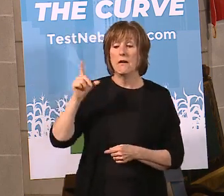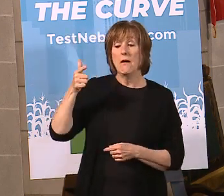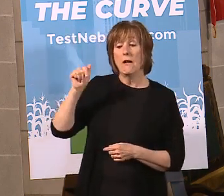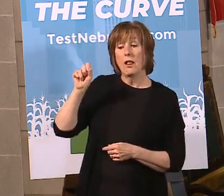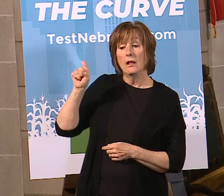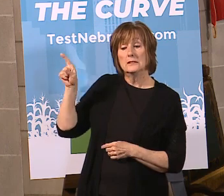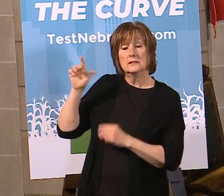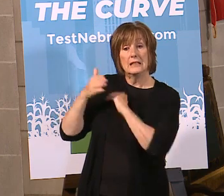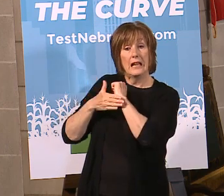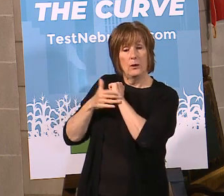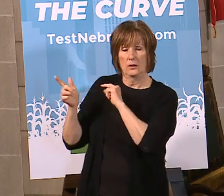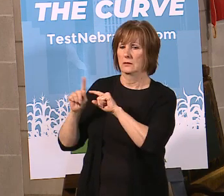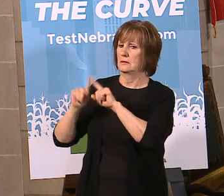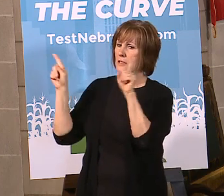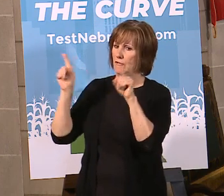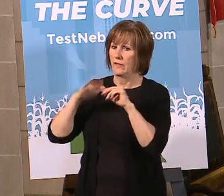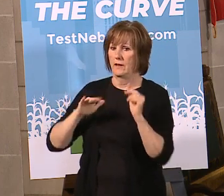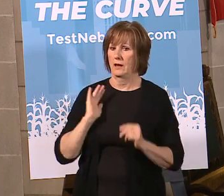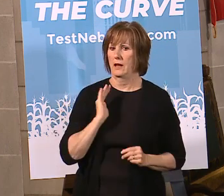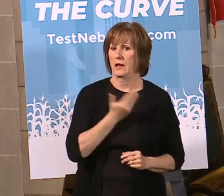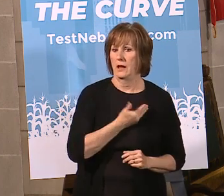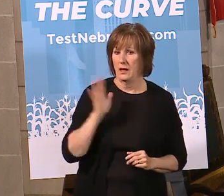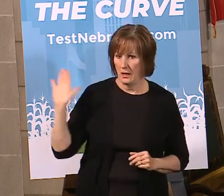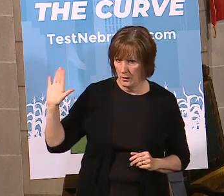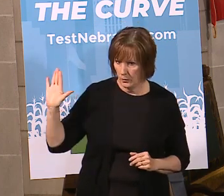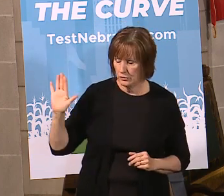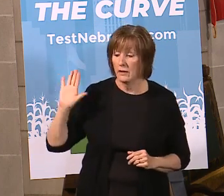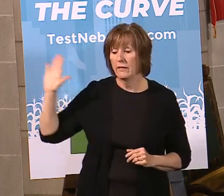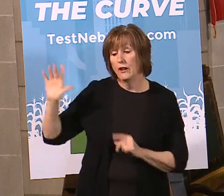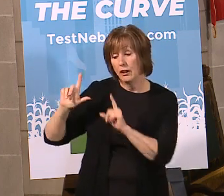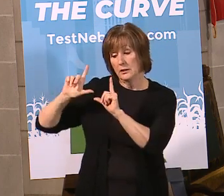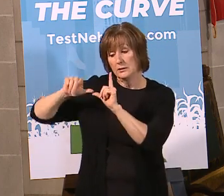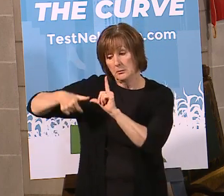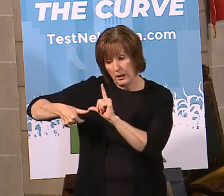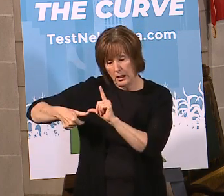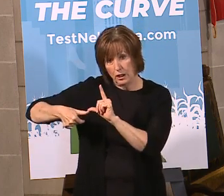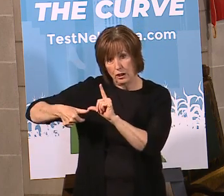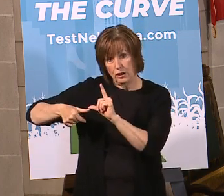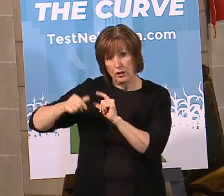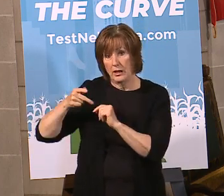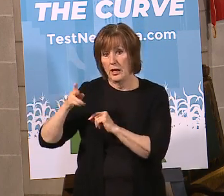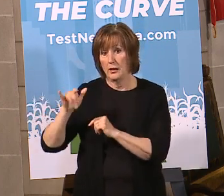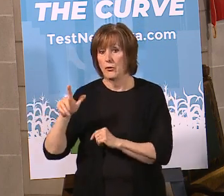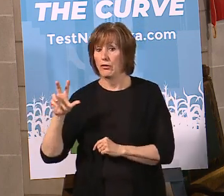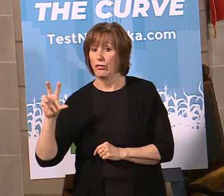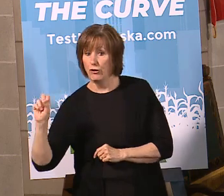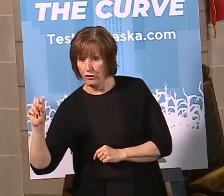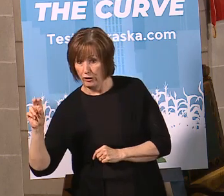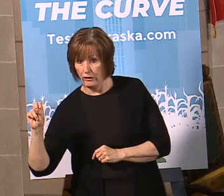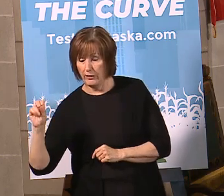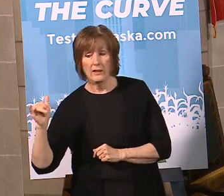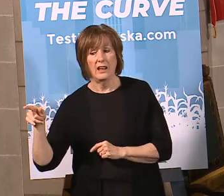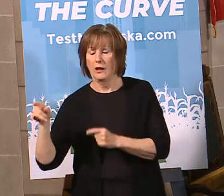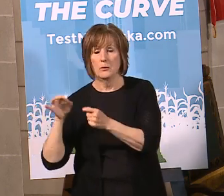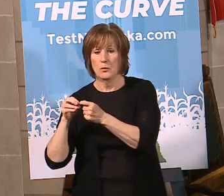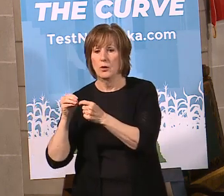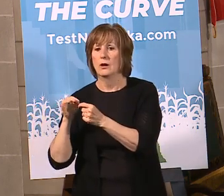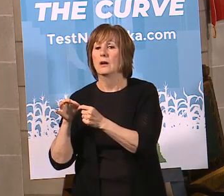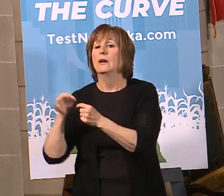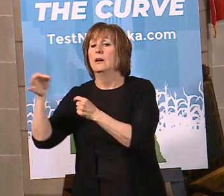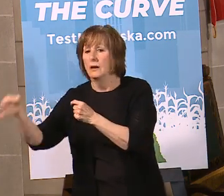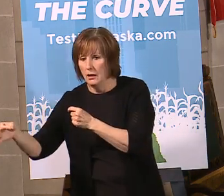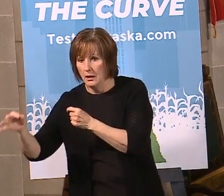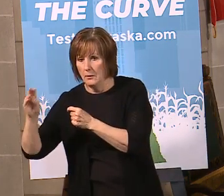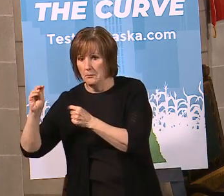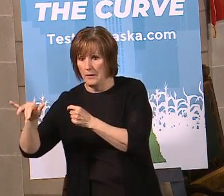a different directed health measure than Lancaster County. Douglas County has expired on April 30th. We extended that now to May 3rd. The